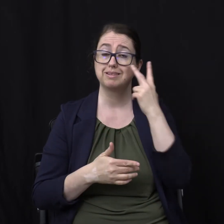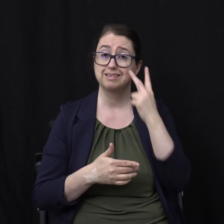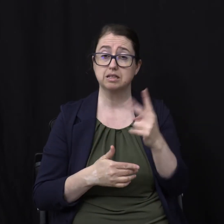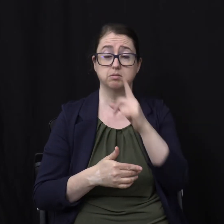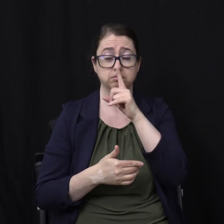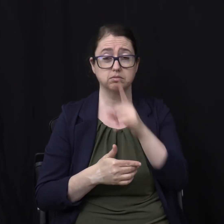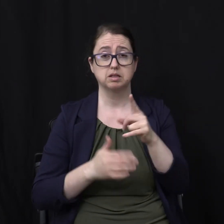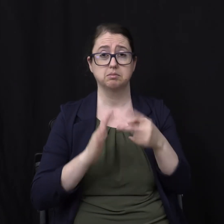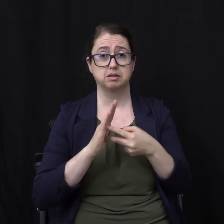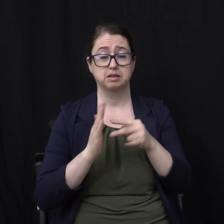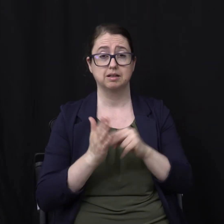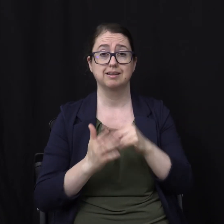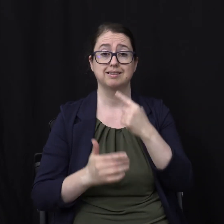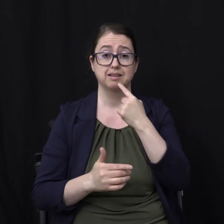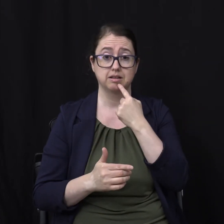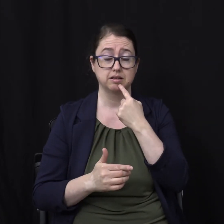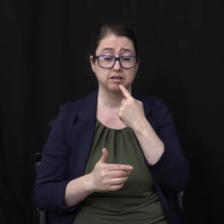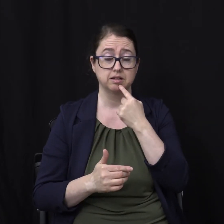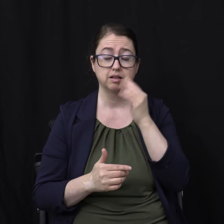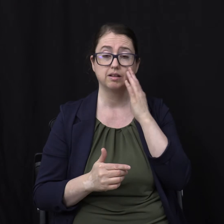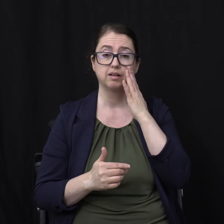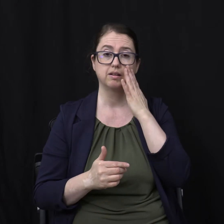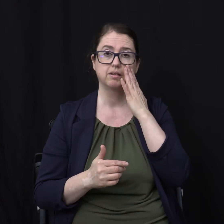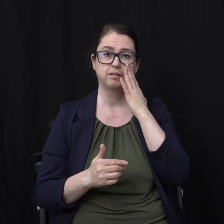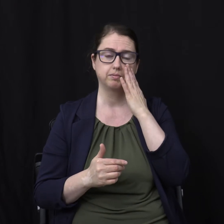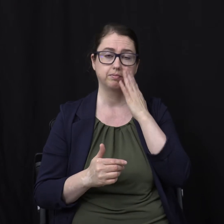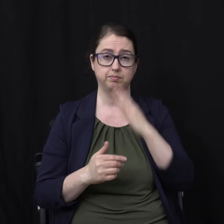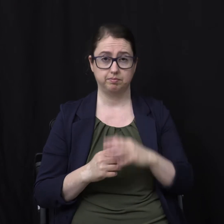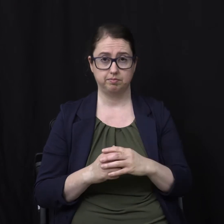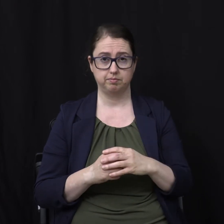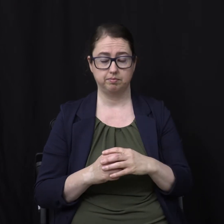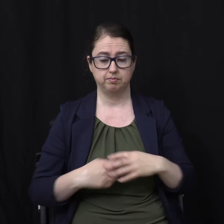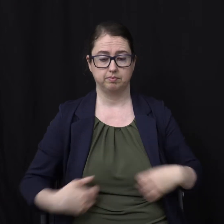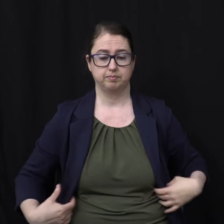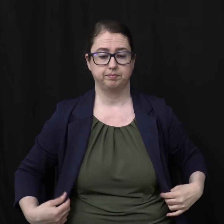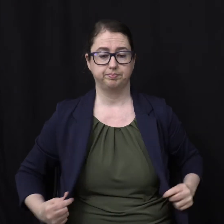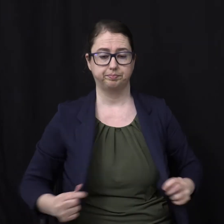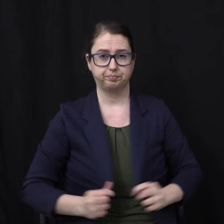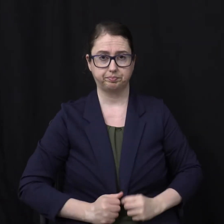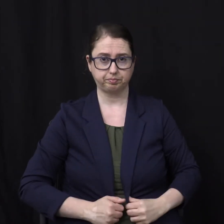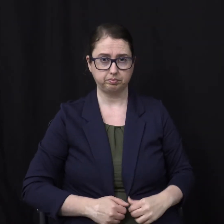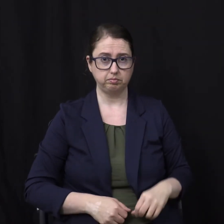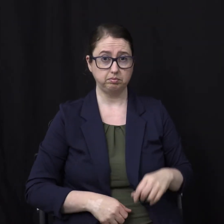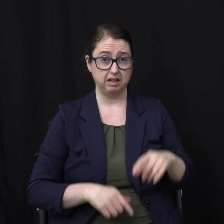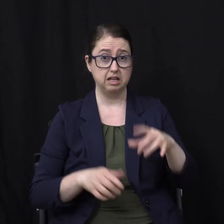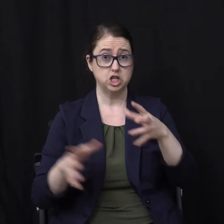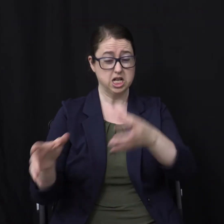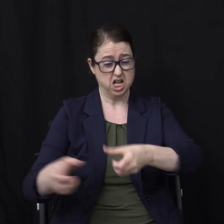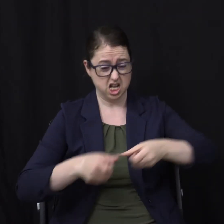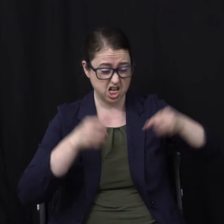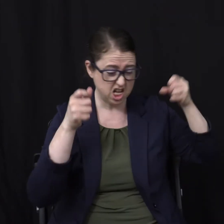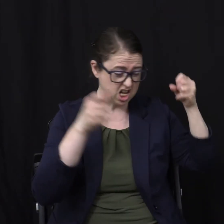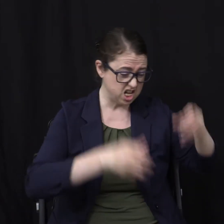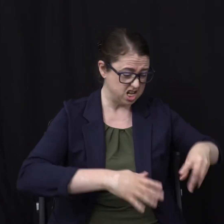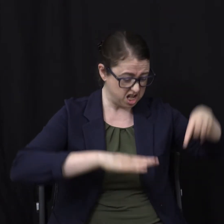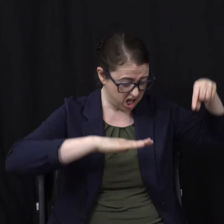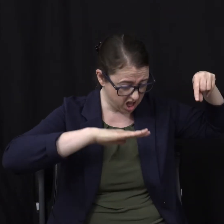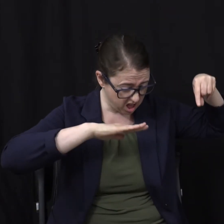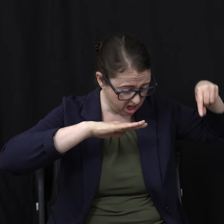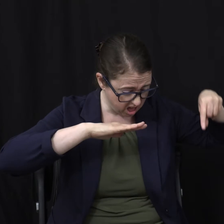literal meaning Of this Because it says That he should Deceive The nations No more You want to understand